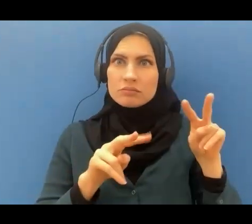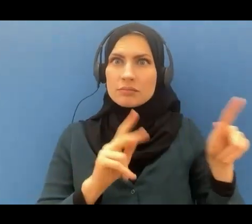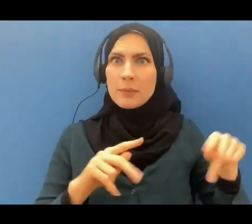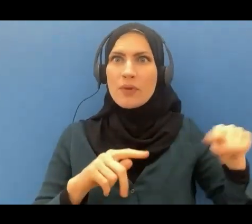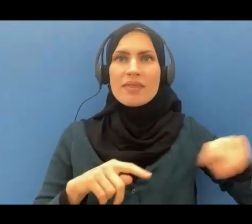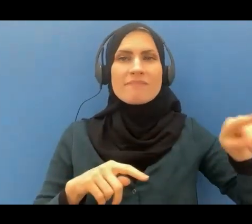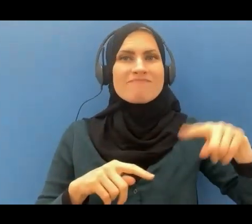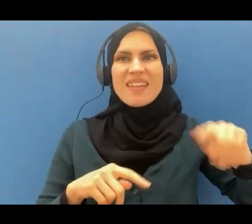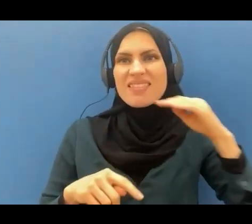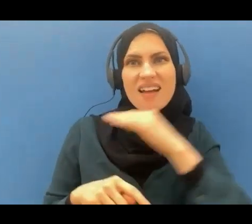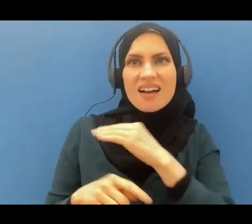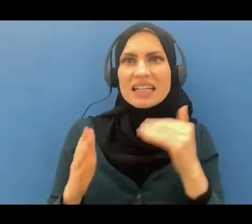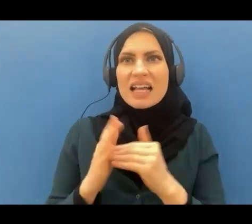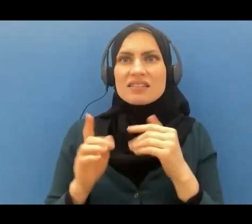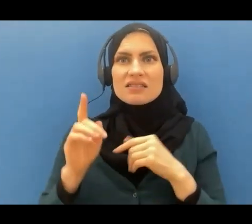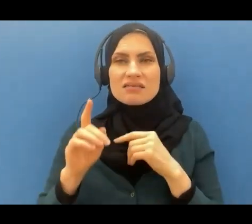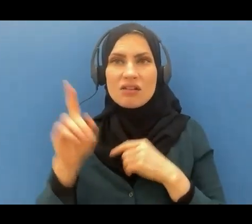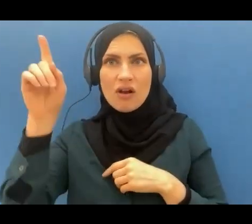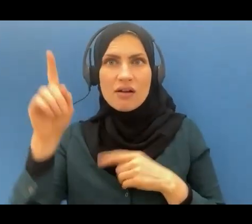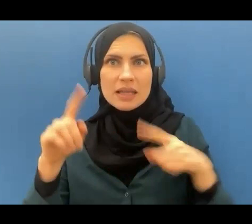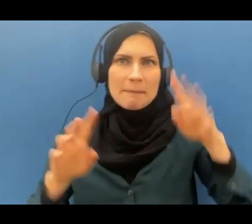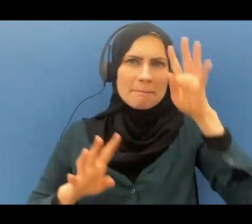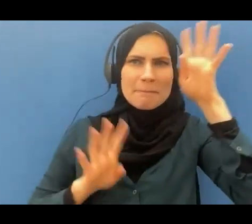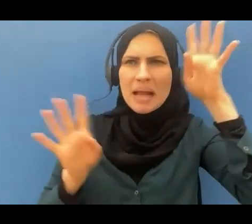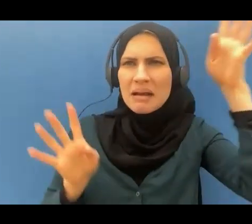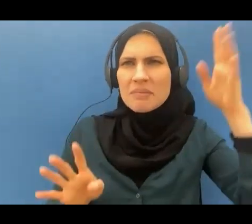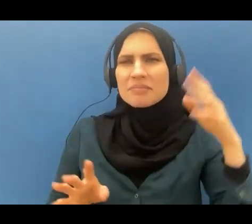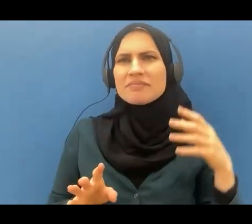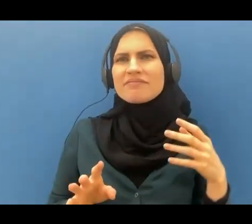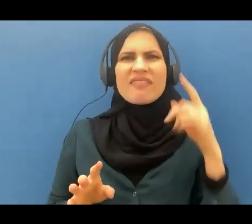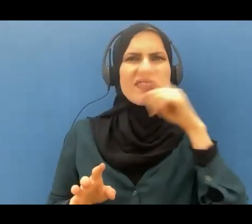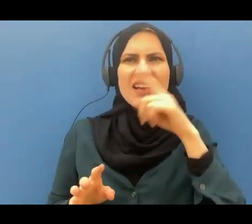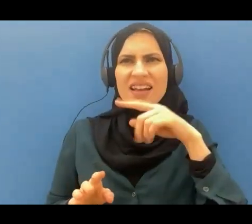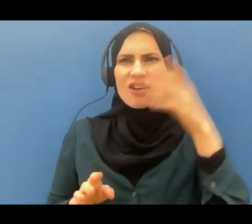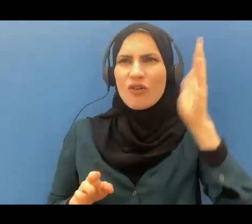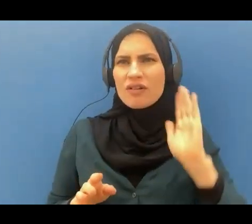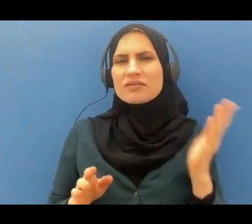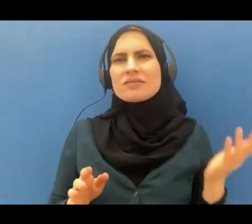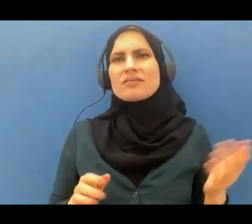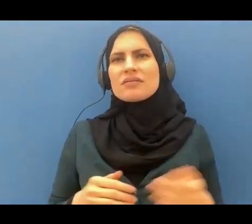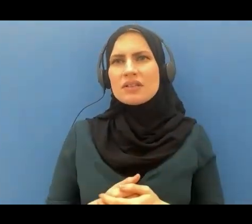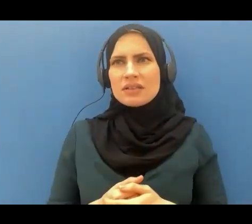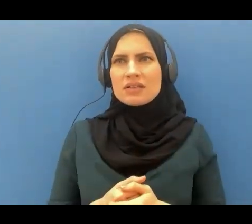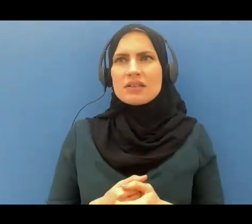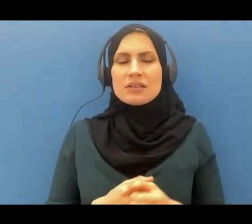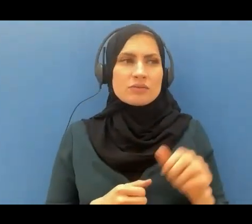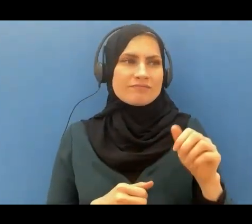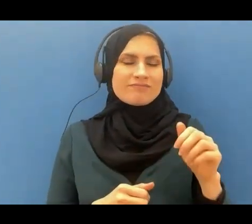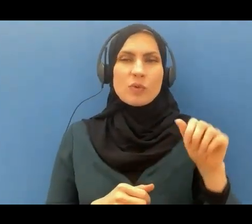by fabricating and attributing godship to other gods other